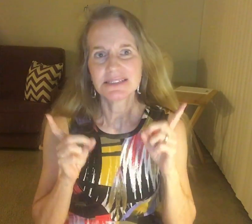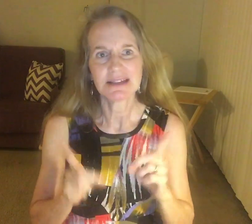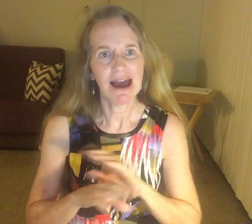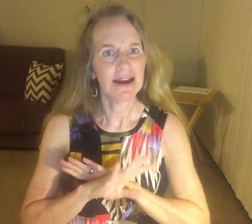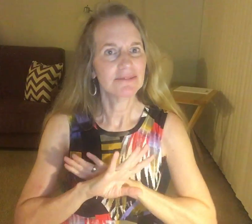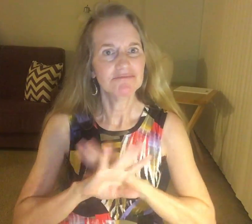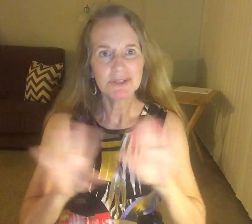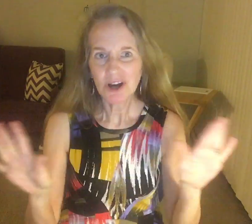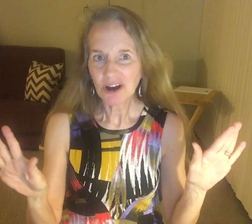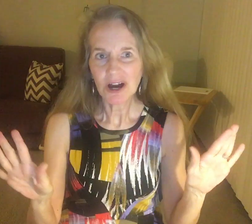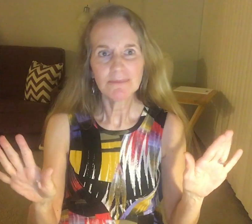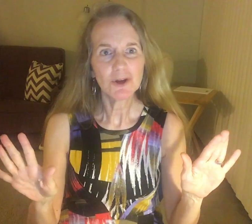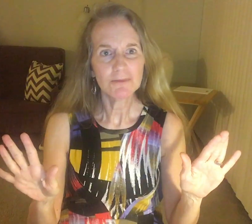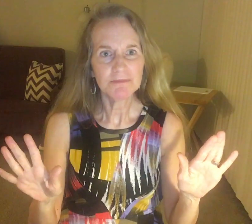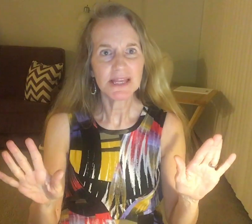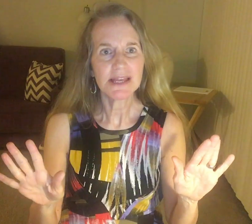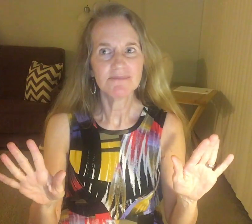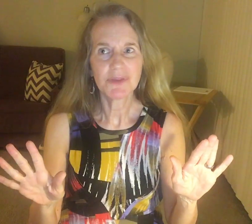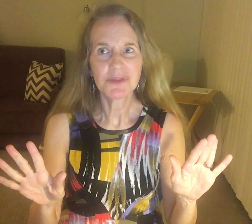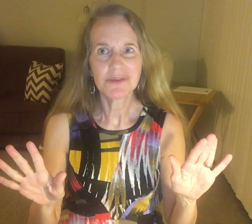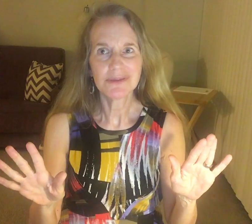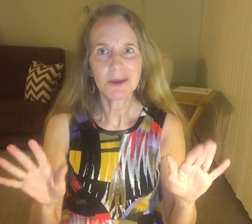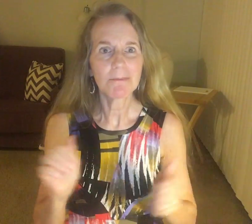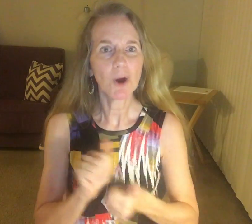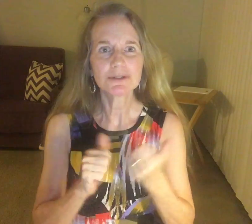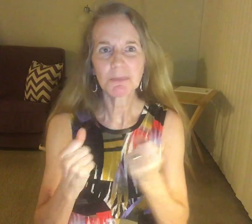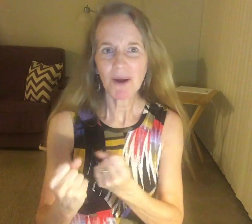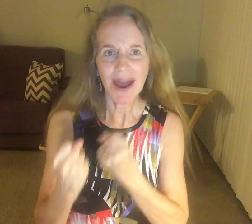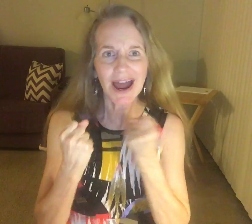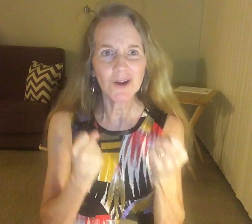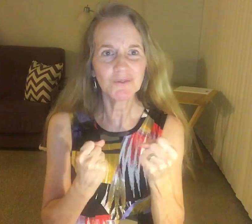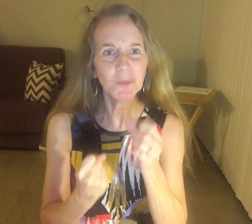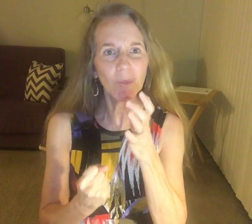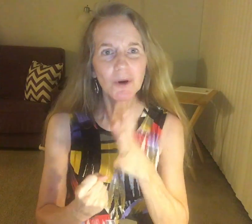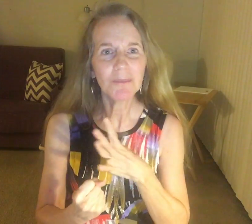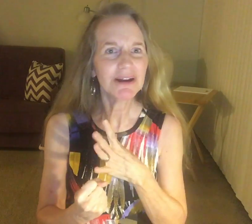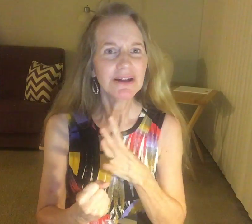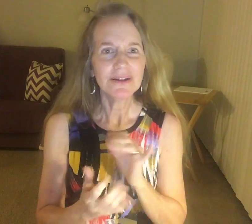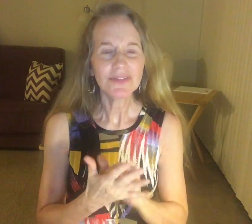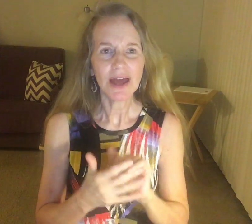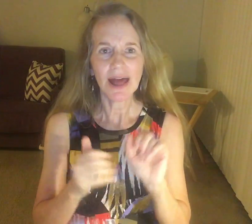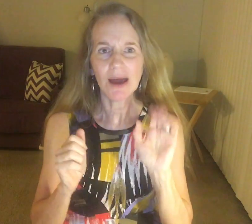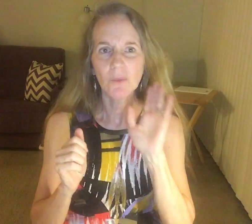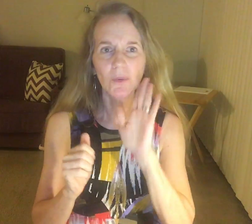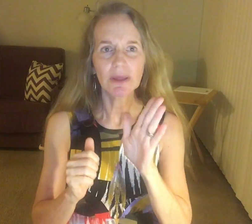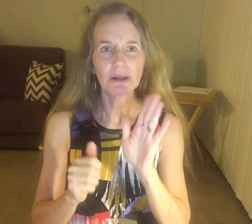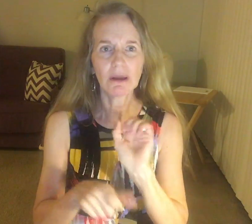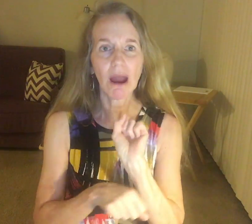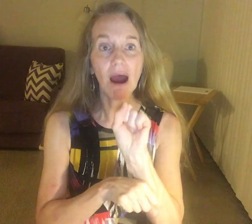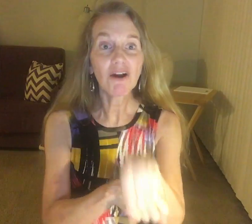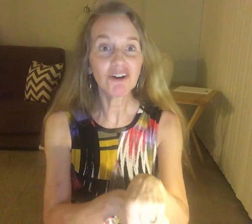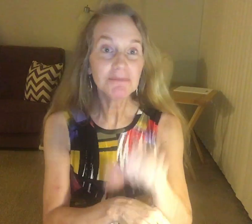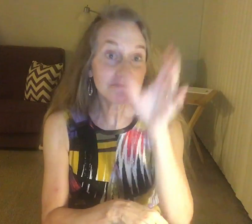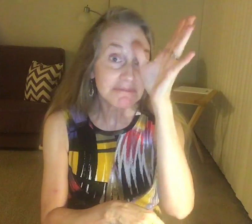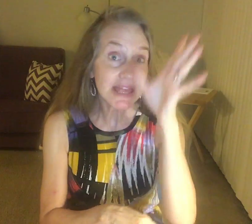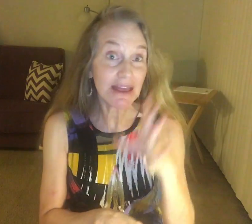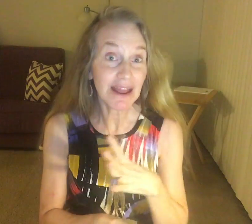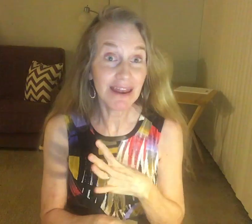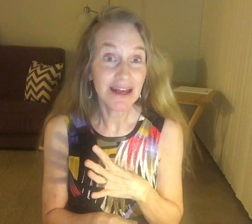I'm going be the most proud of a woman that I will conquer me in.